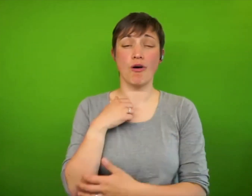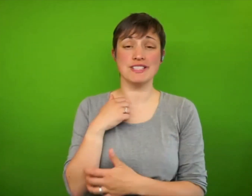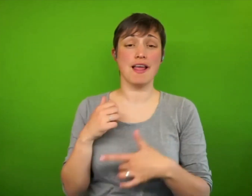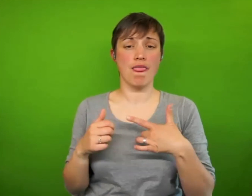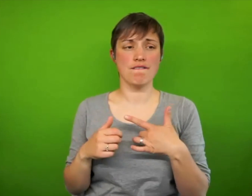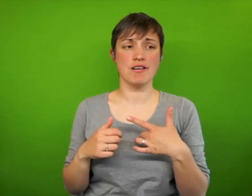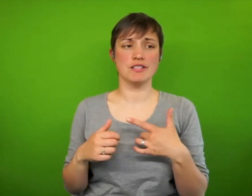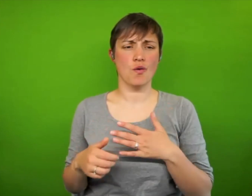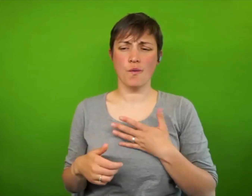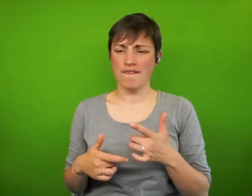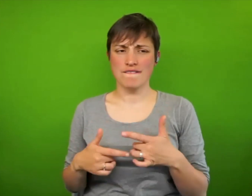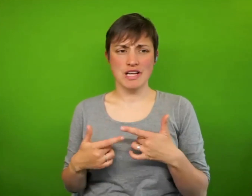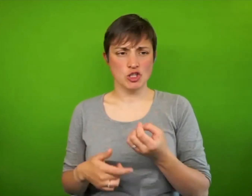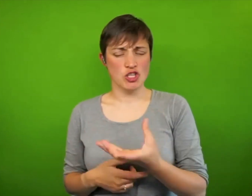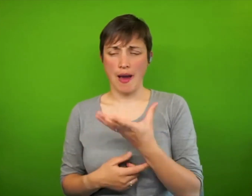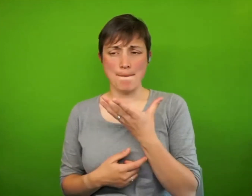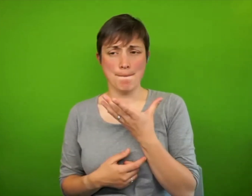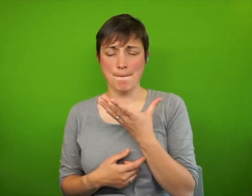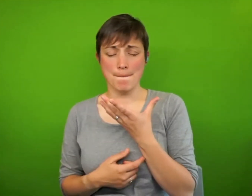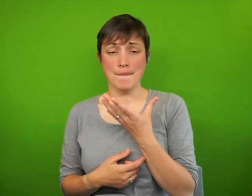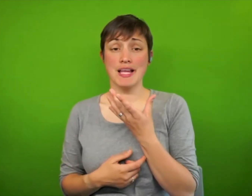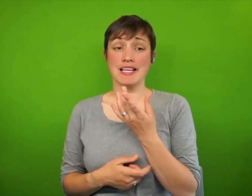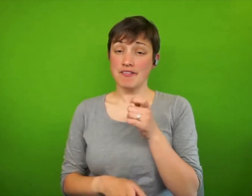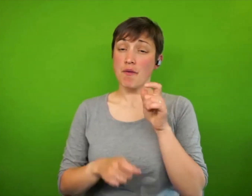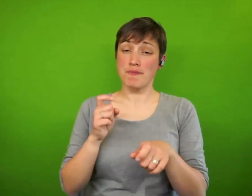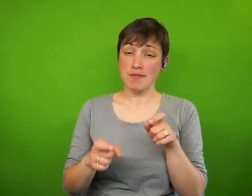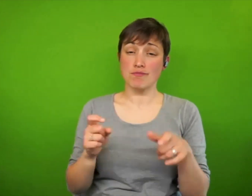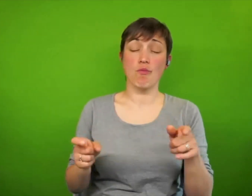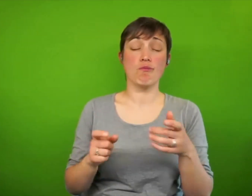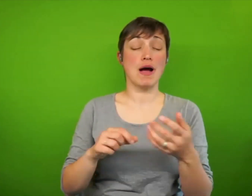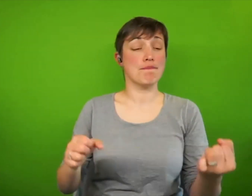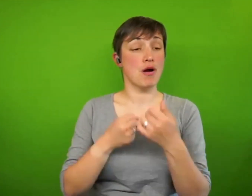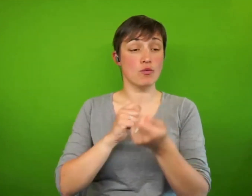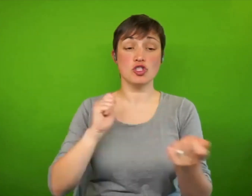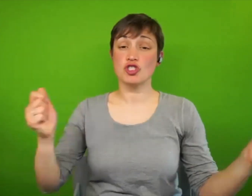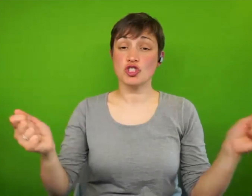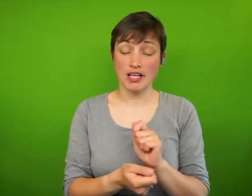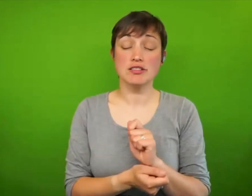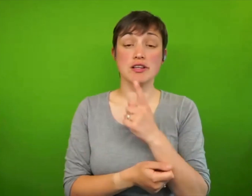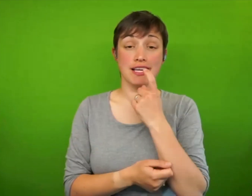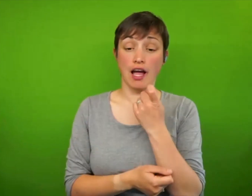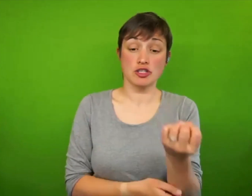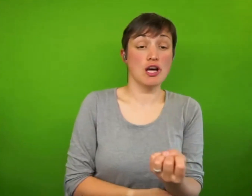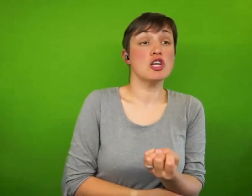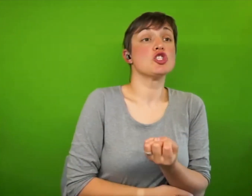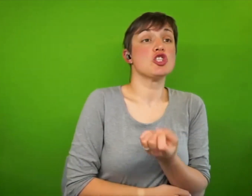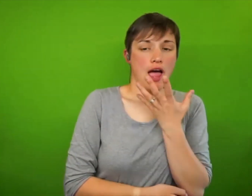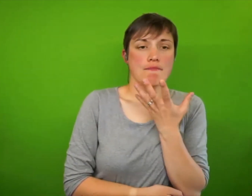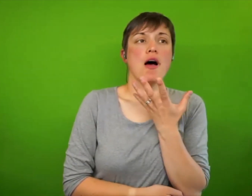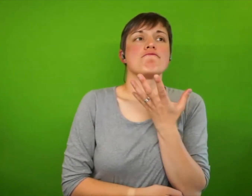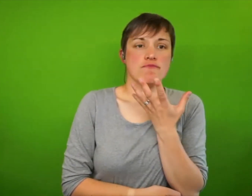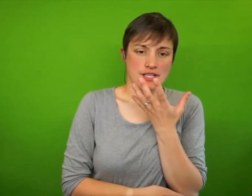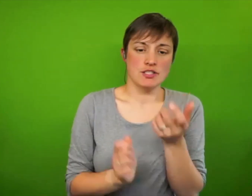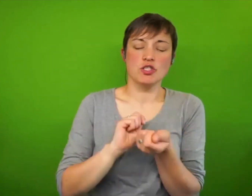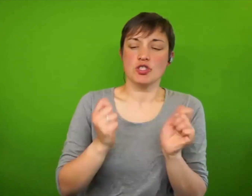shame. I think it's for those of us who have the power to make change to feel shame, um, and to take action to, to, to what we can to eradicate